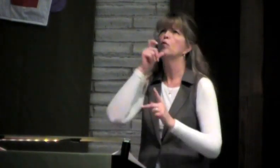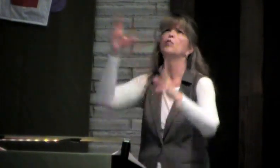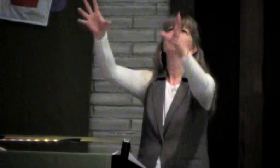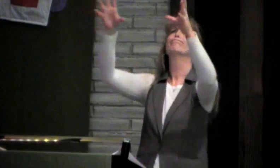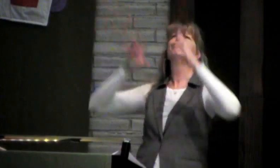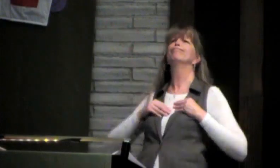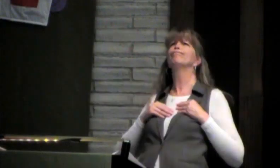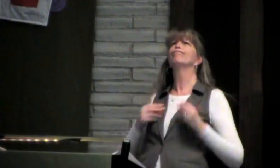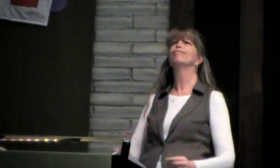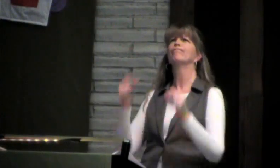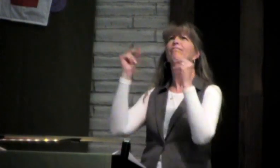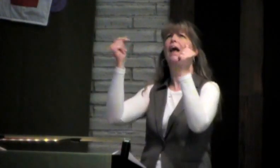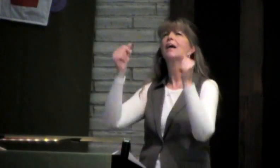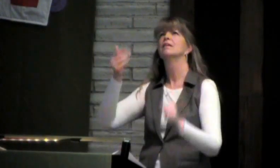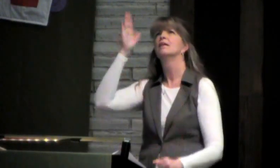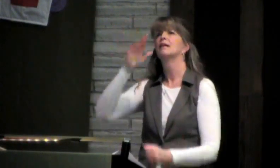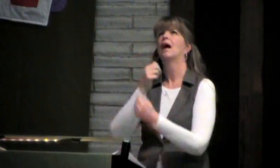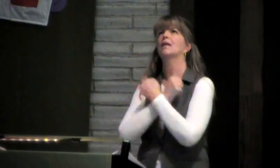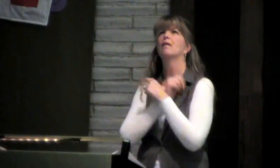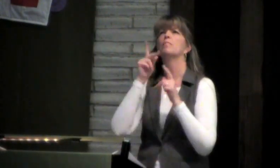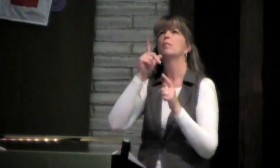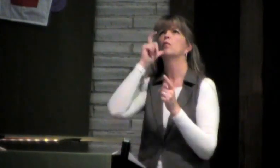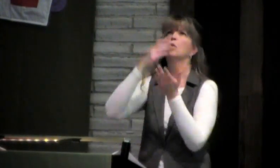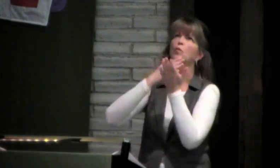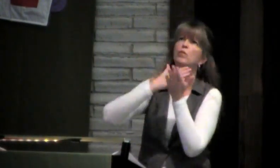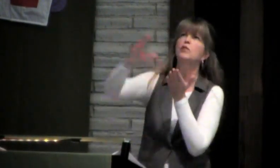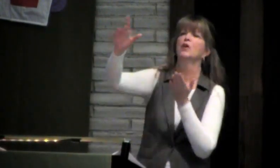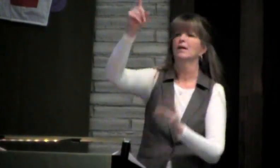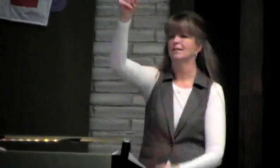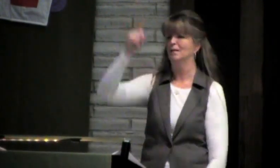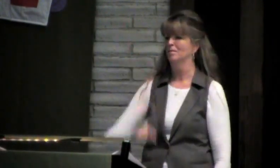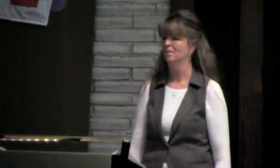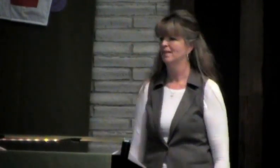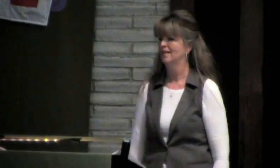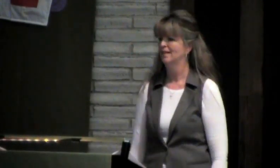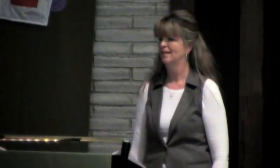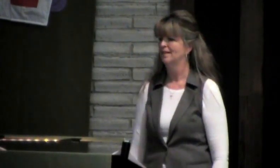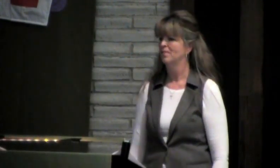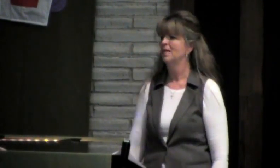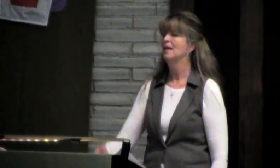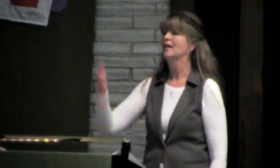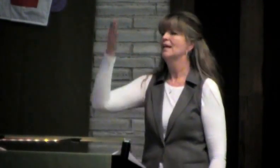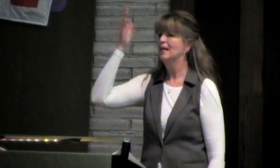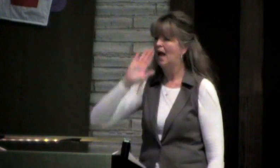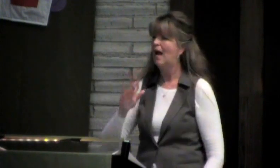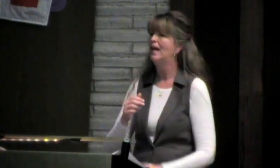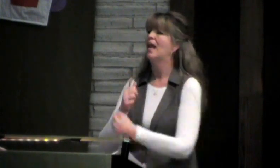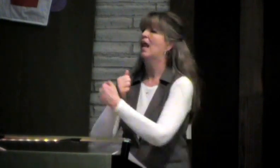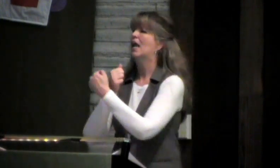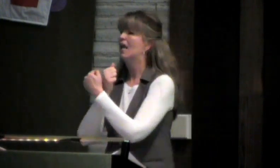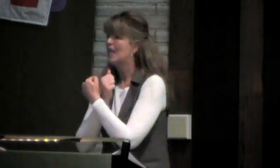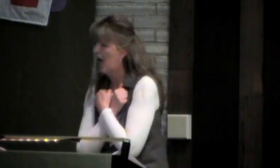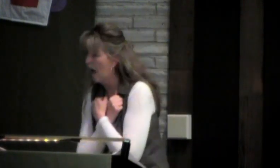God loves people who accept God's love immediately, and God loves people who reject God's love.